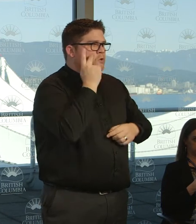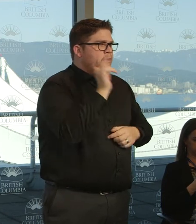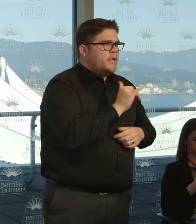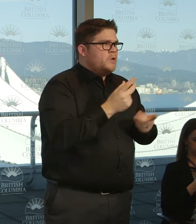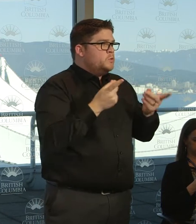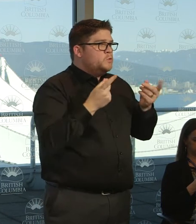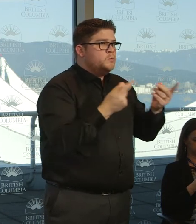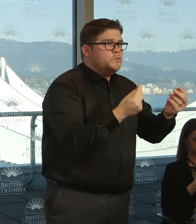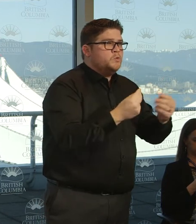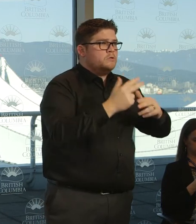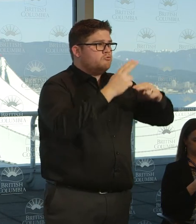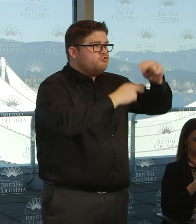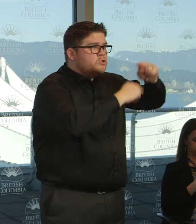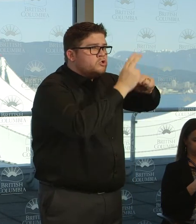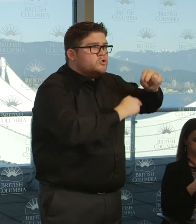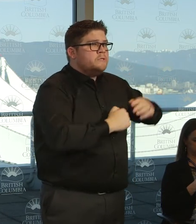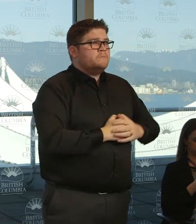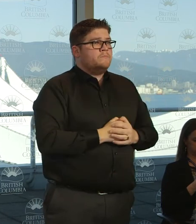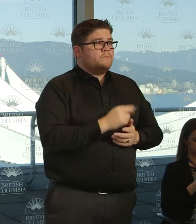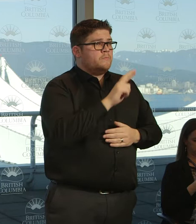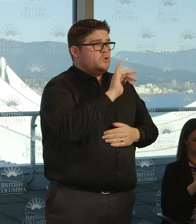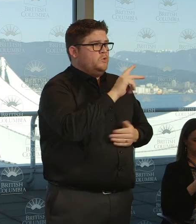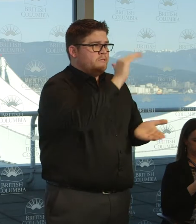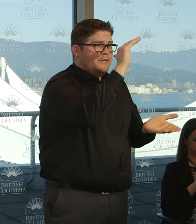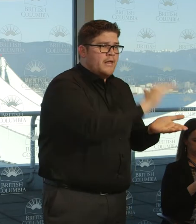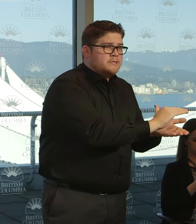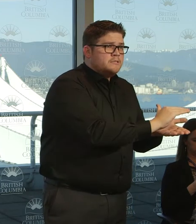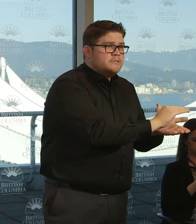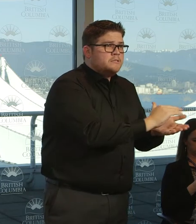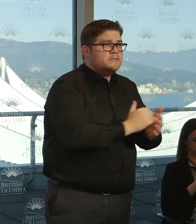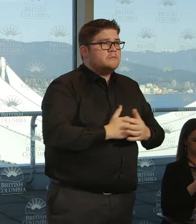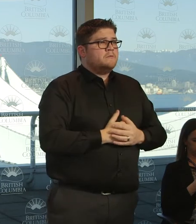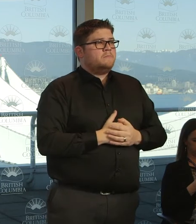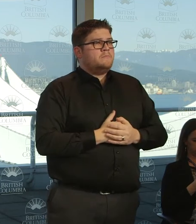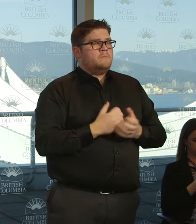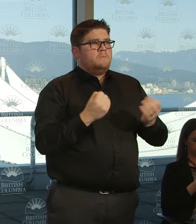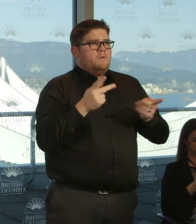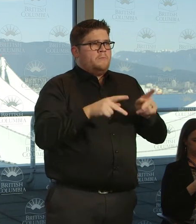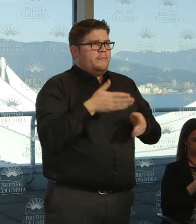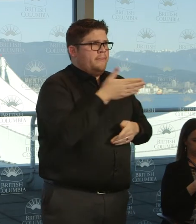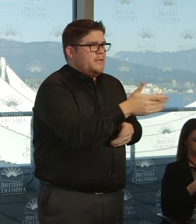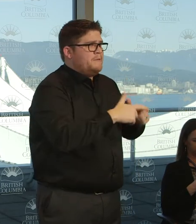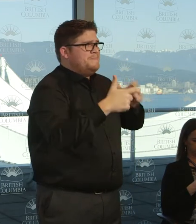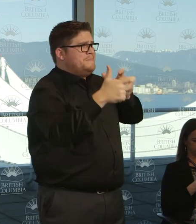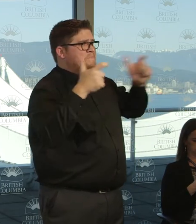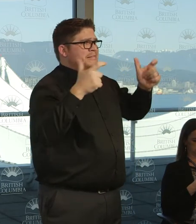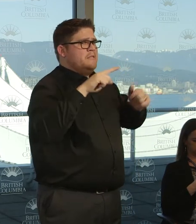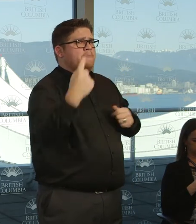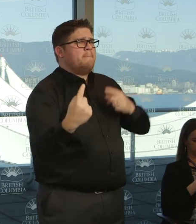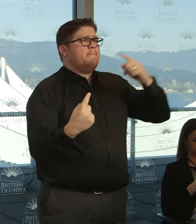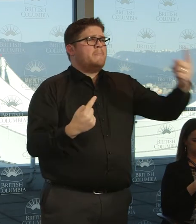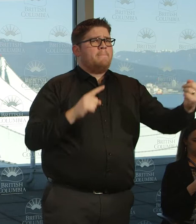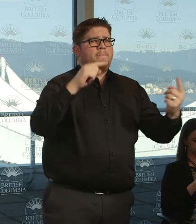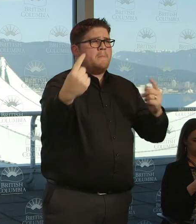less risky environments for many parts, even though you may have a lot of people there. So employers should be looking at reducing the